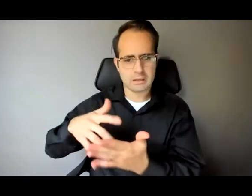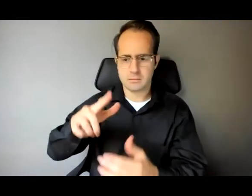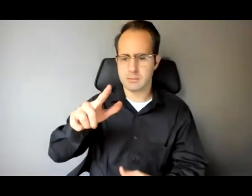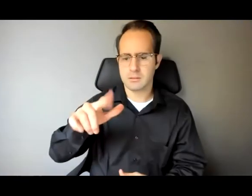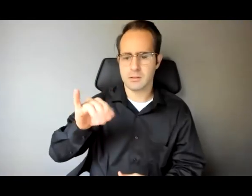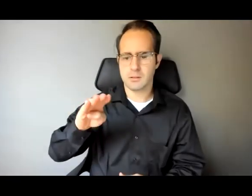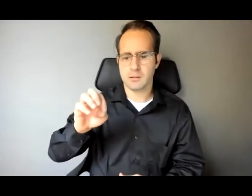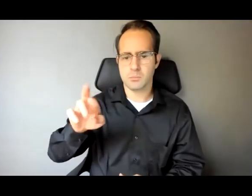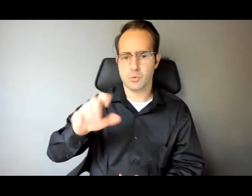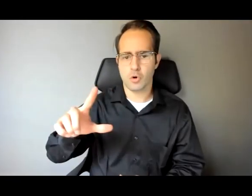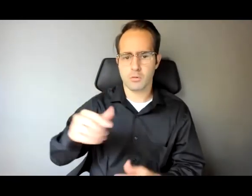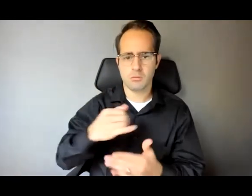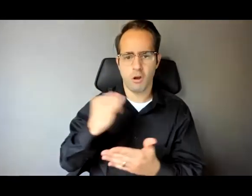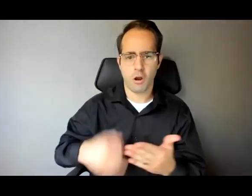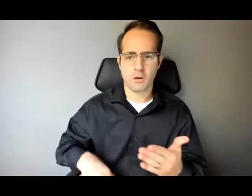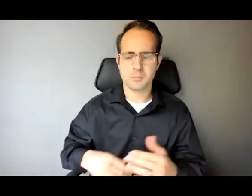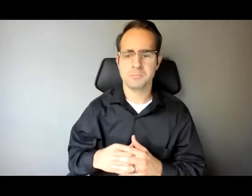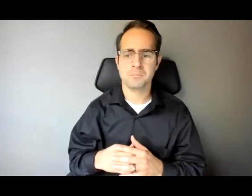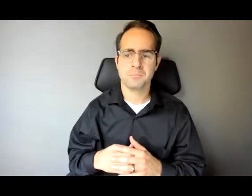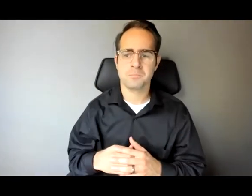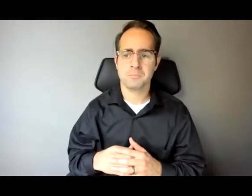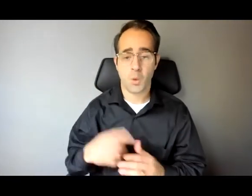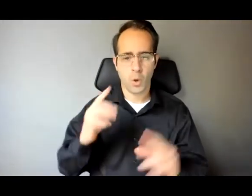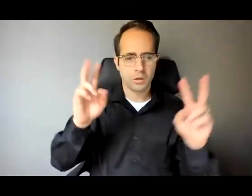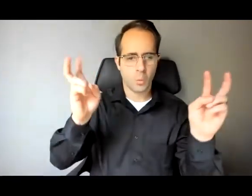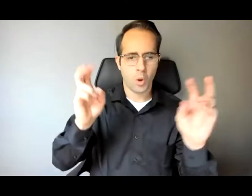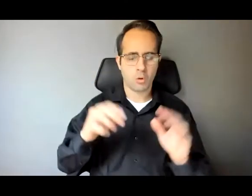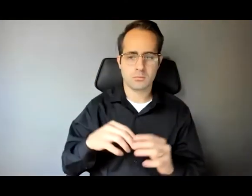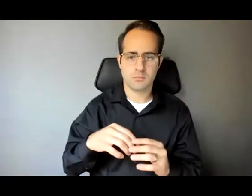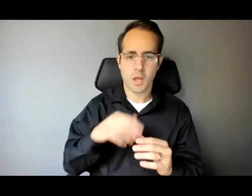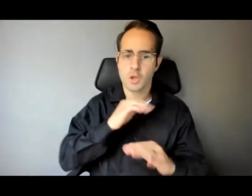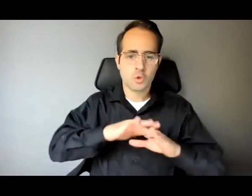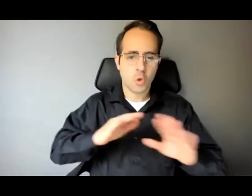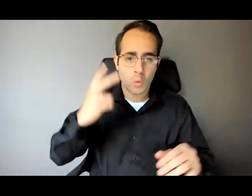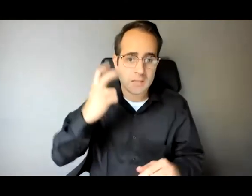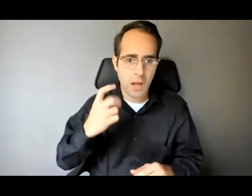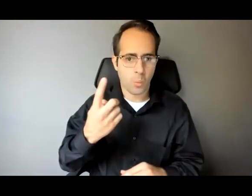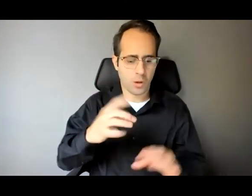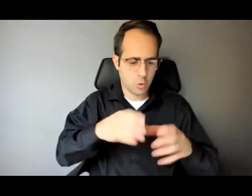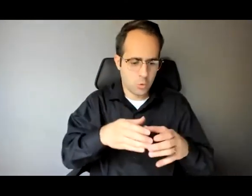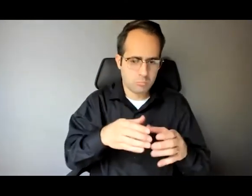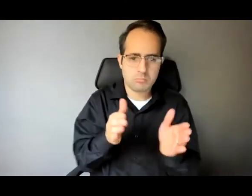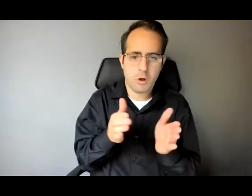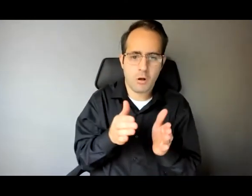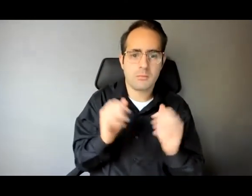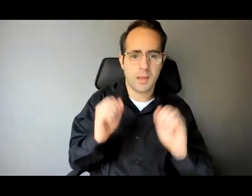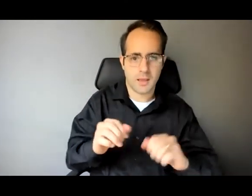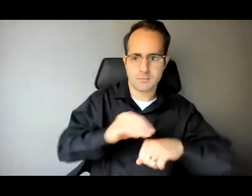doubt that a small group of people can change the world it's the only thing that ever has and I think that only happens when people build relationships